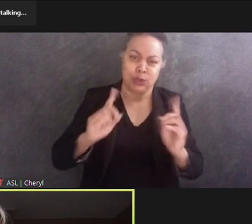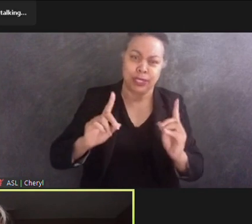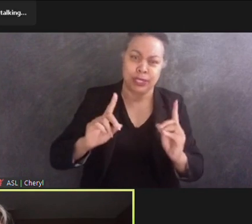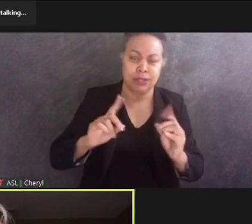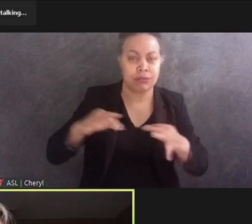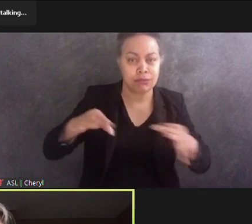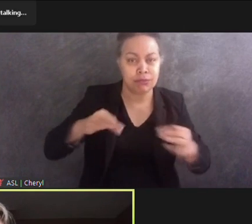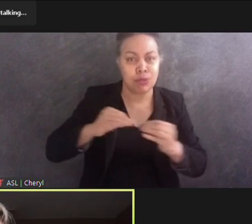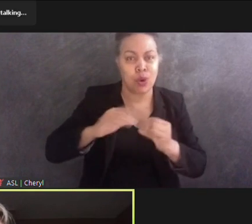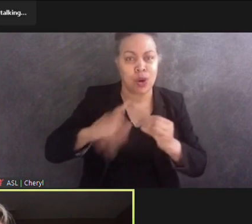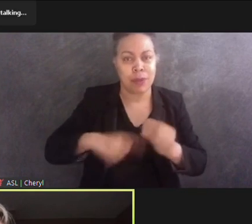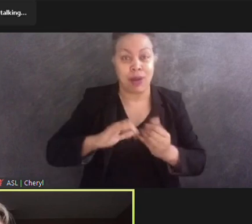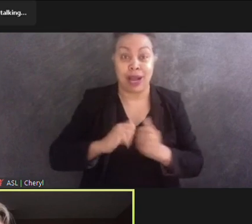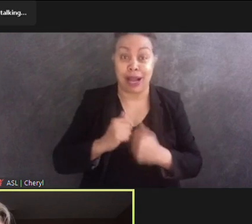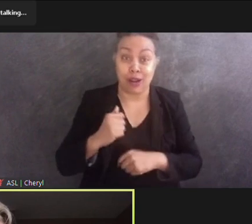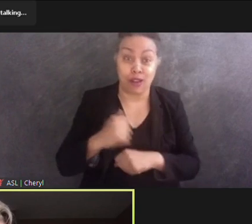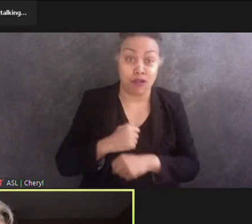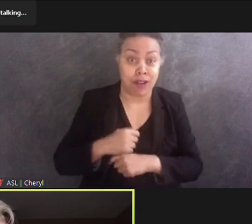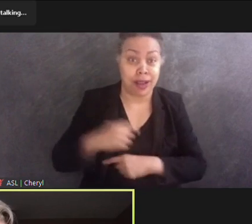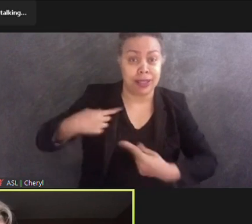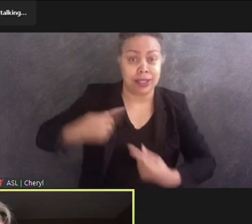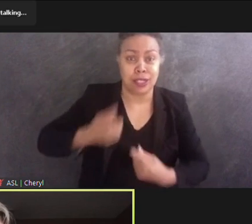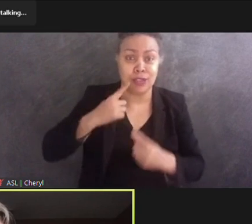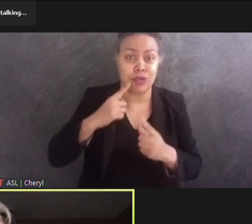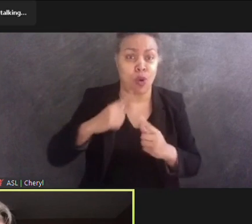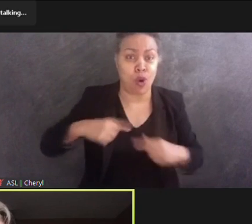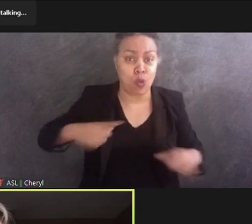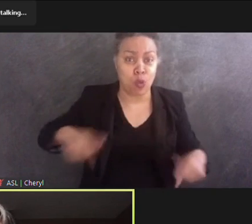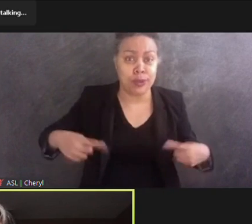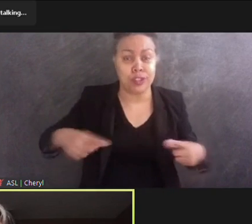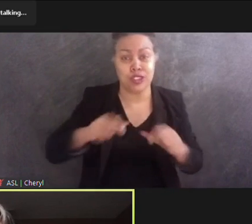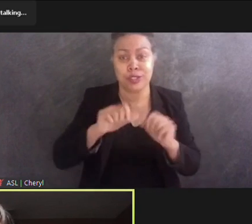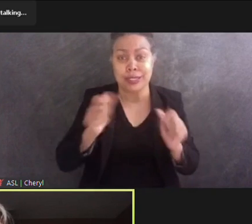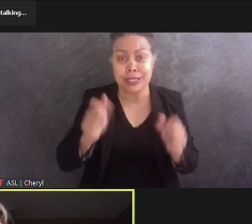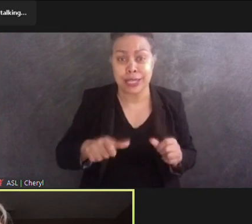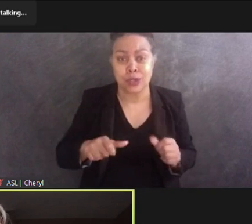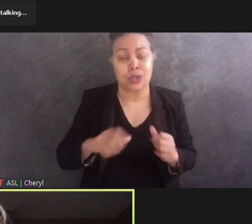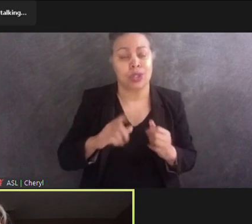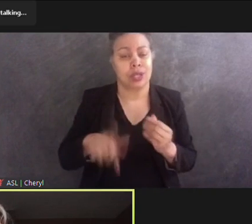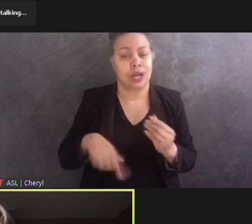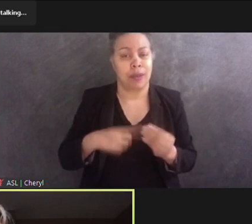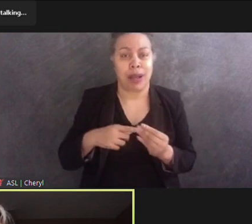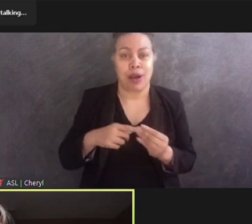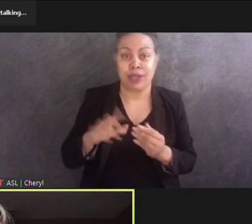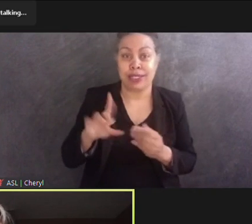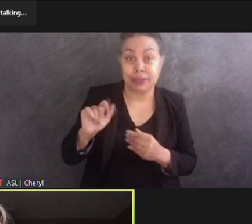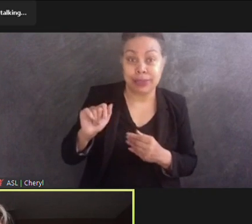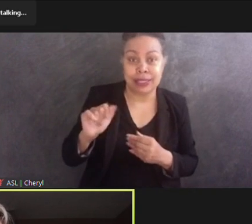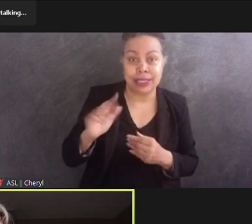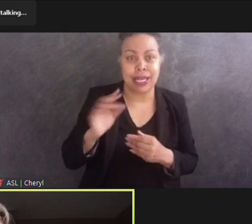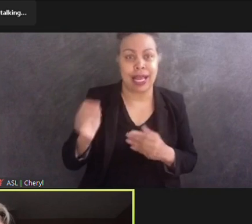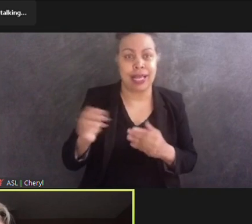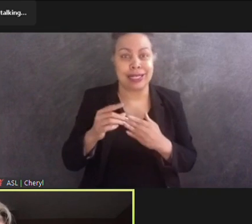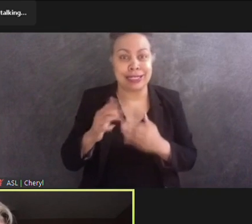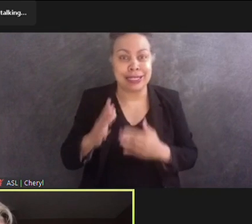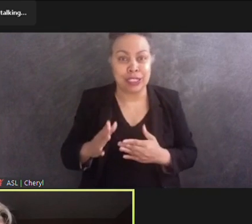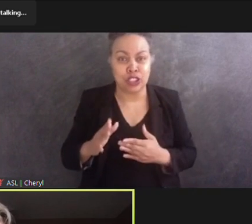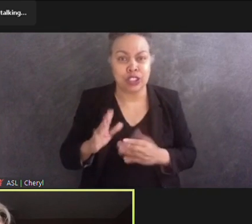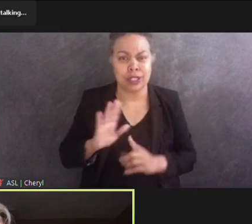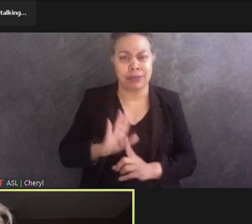about how disability, the leadership of FDR alongside